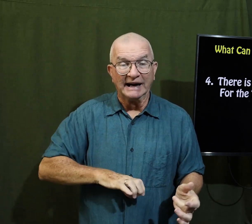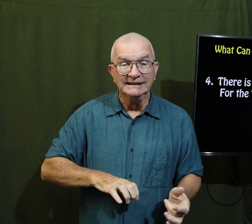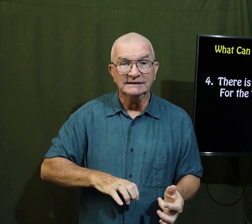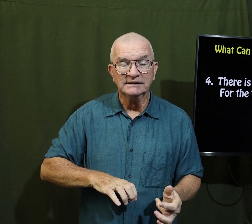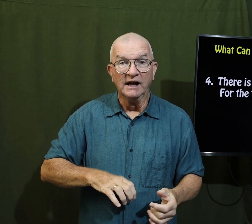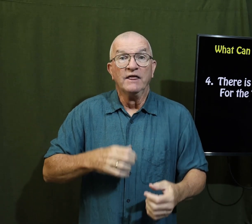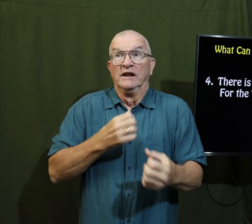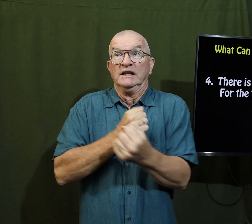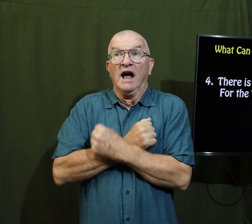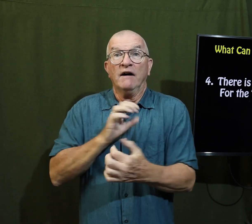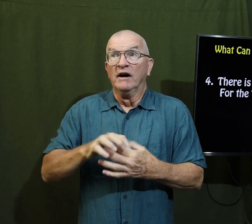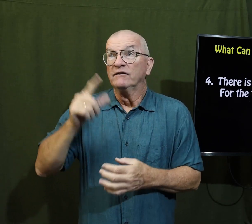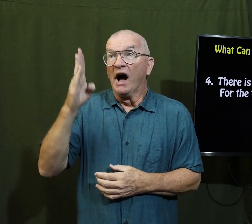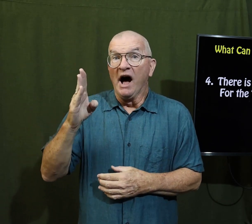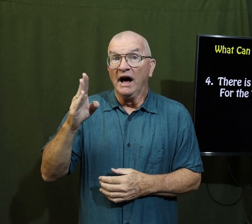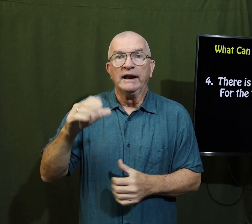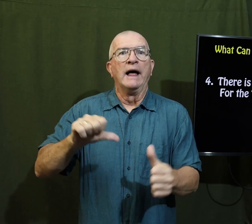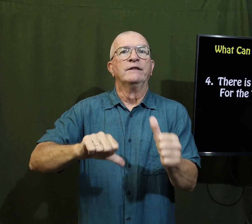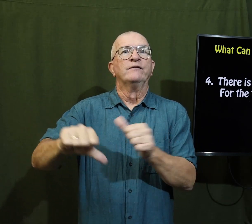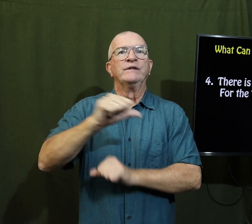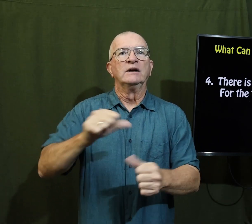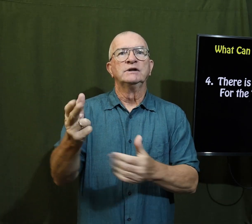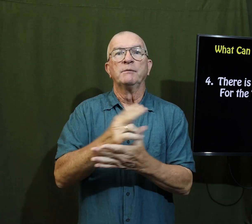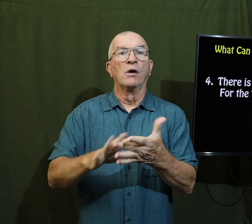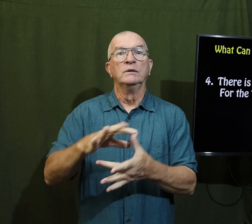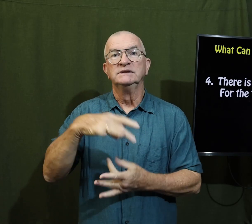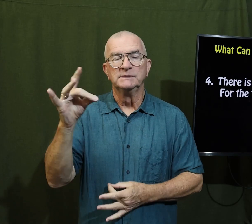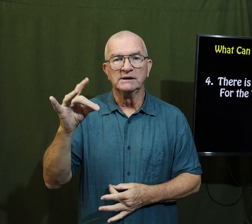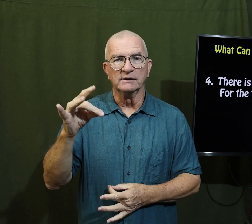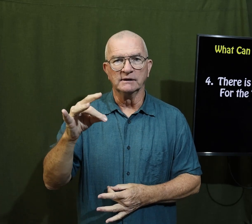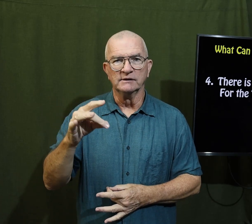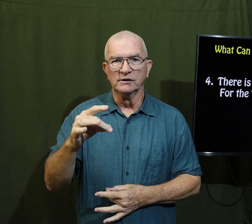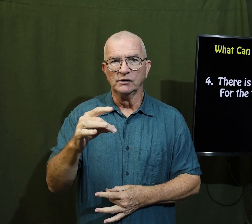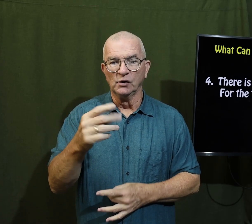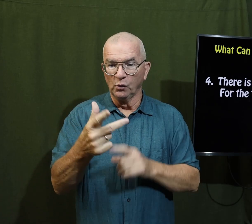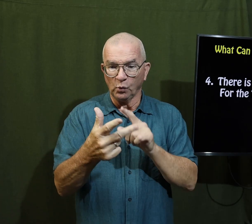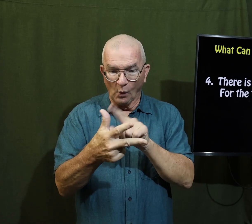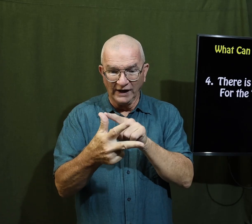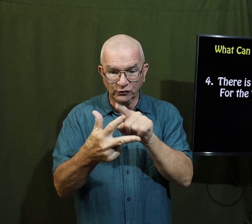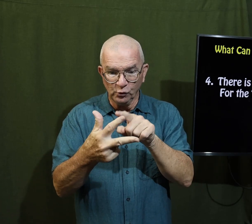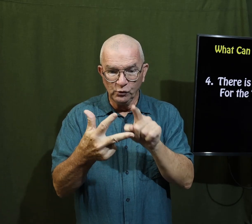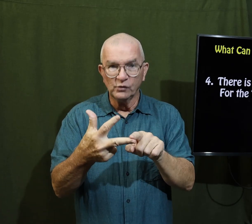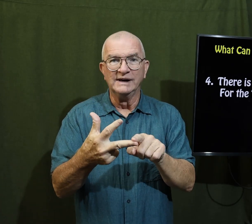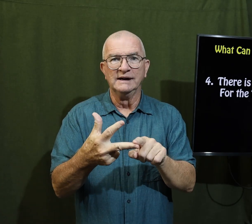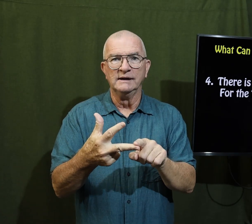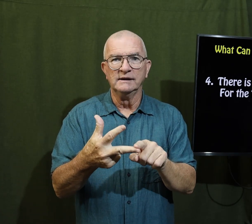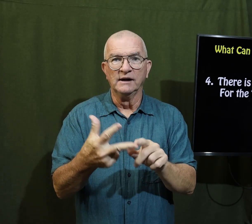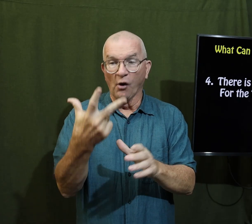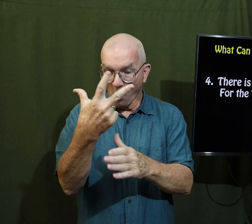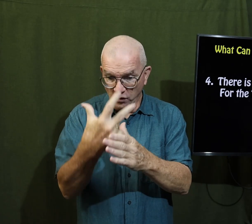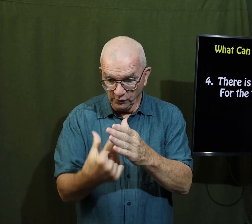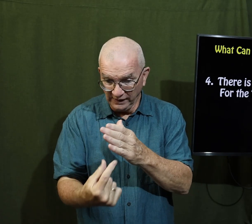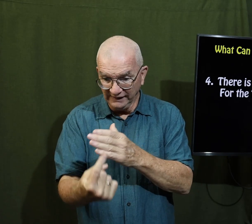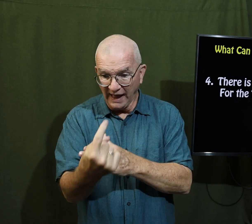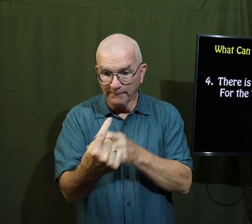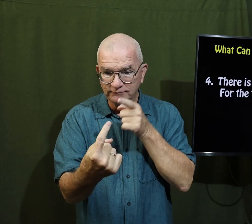Christ the love of God and the fellowship of the Holy Spirit those three are one